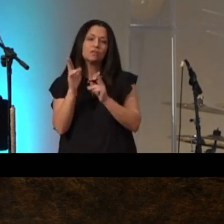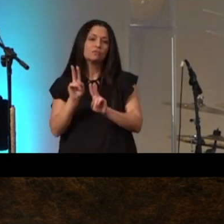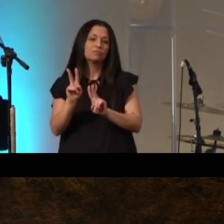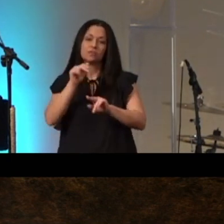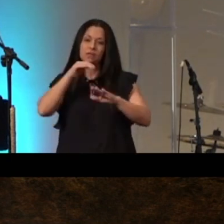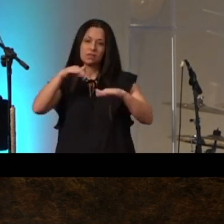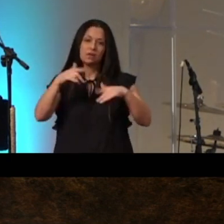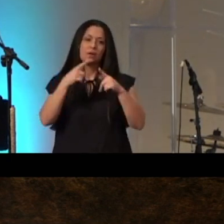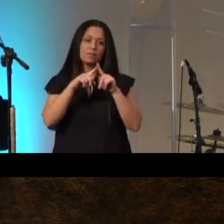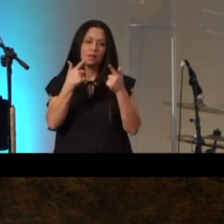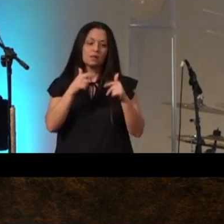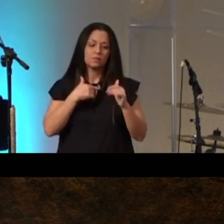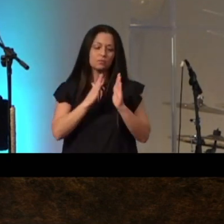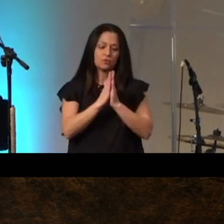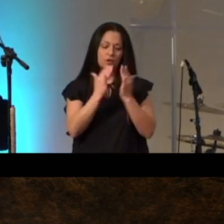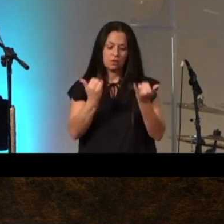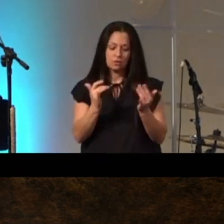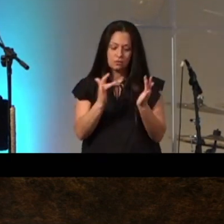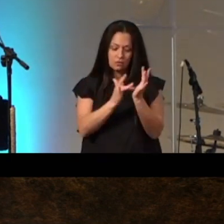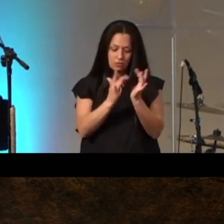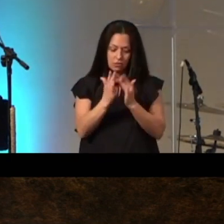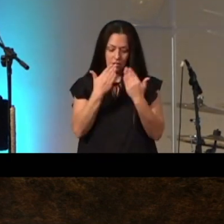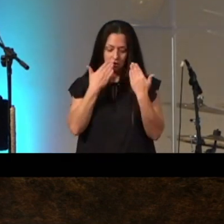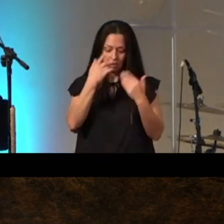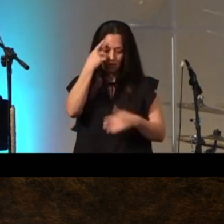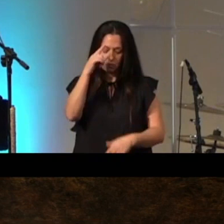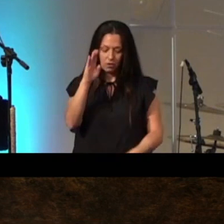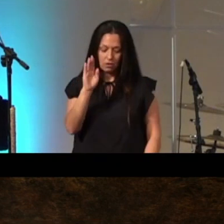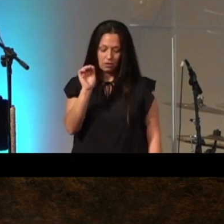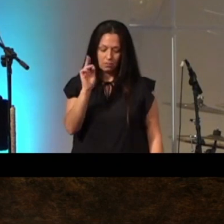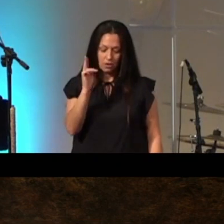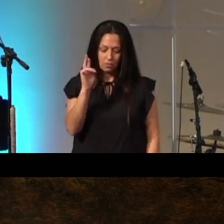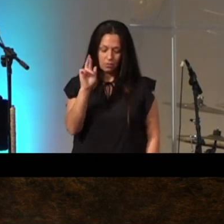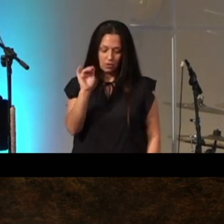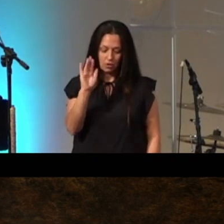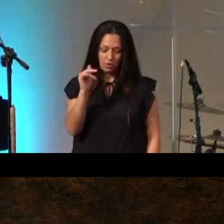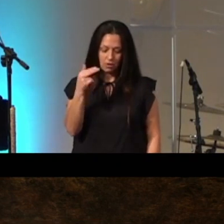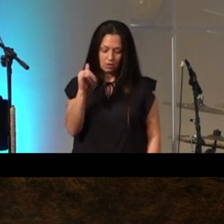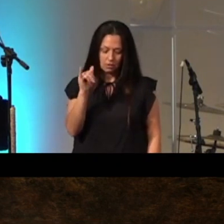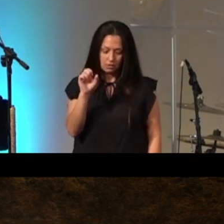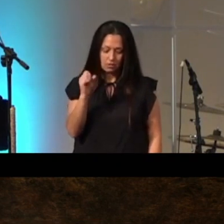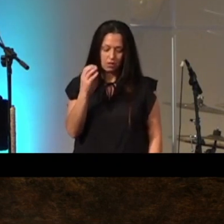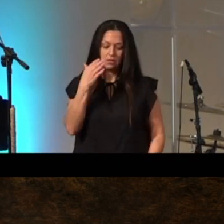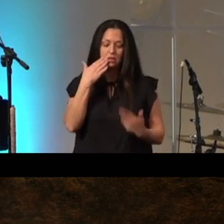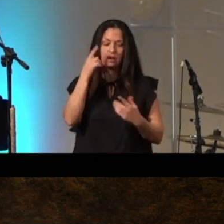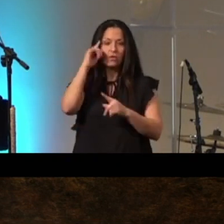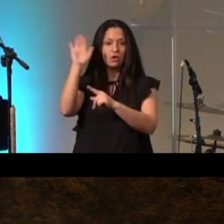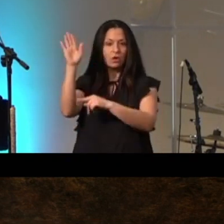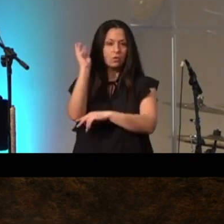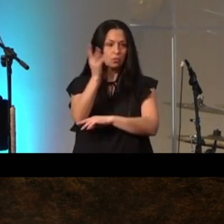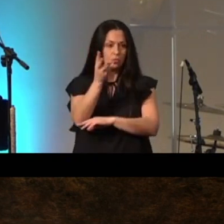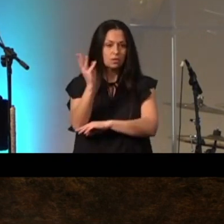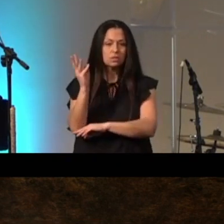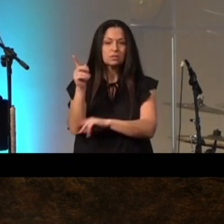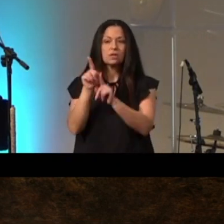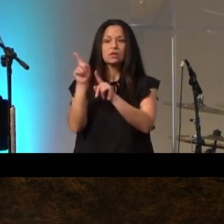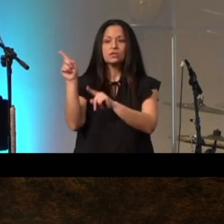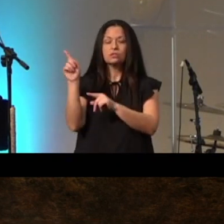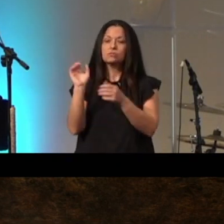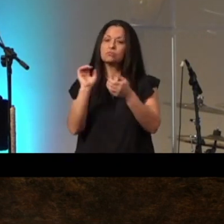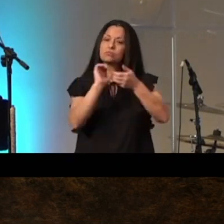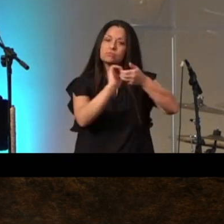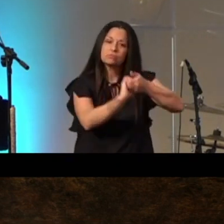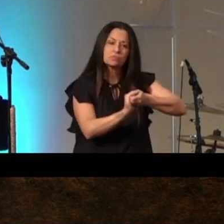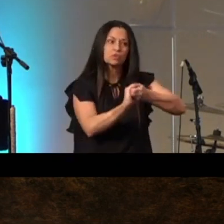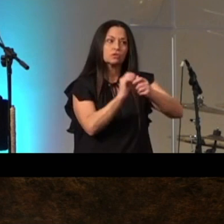jesus thank you for barbara hayes and uh thank you for her witness as she clung to